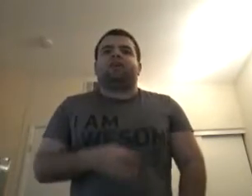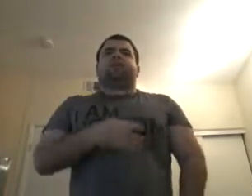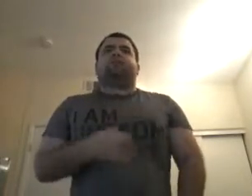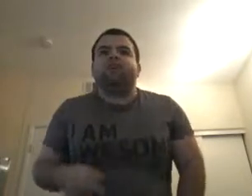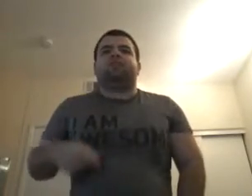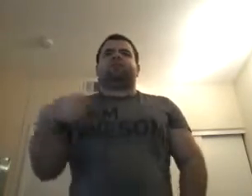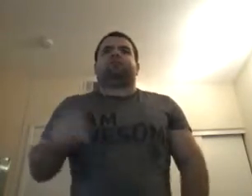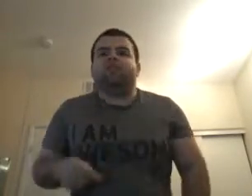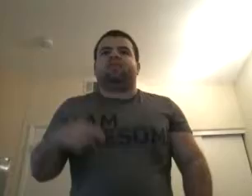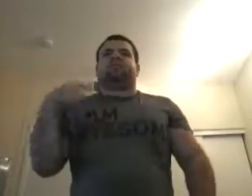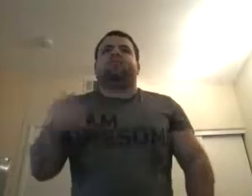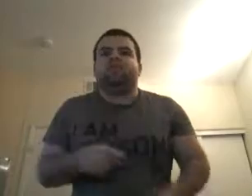you, my friend.